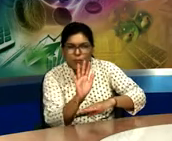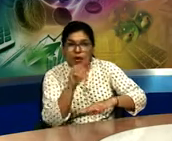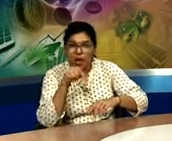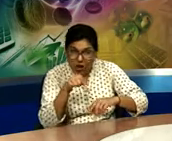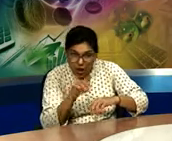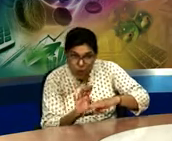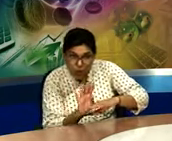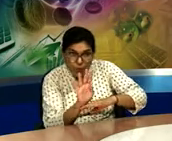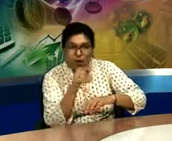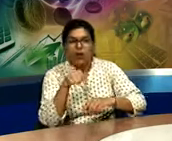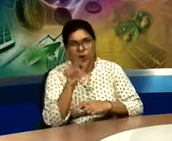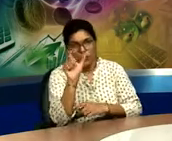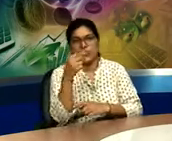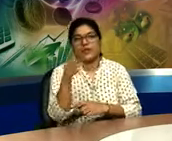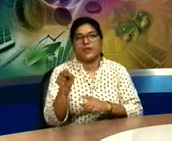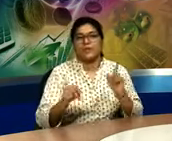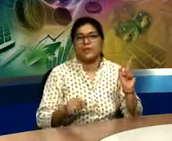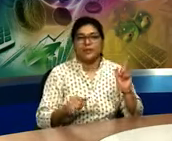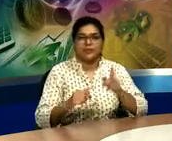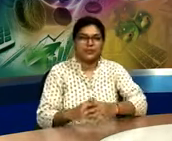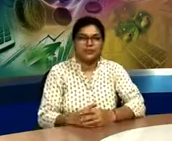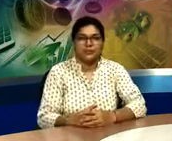vapors so that water vapor is here on the screen